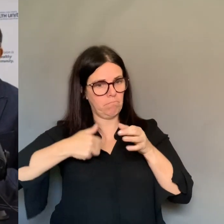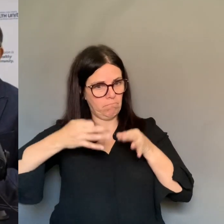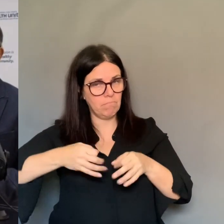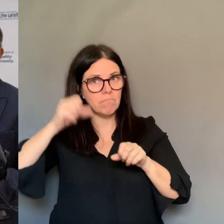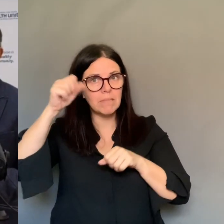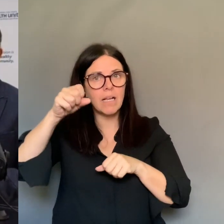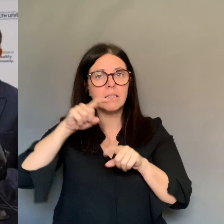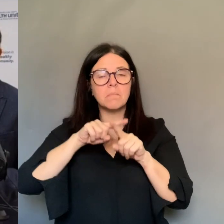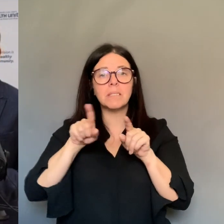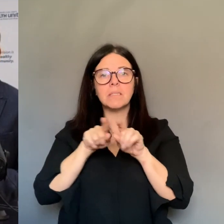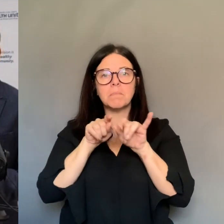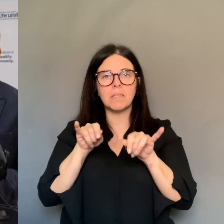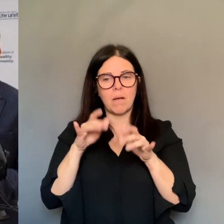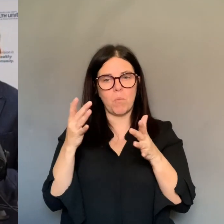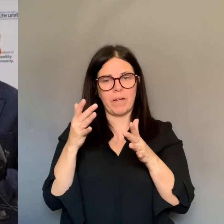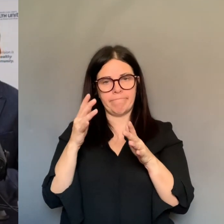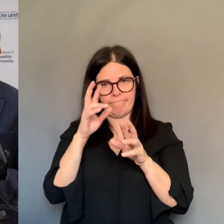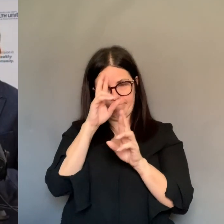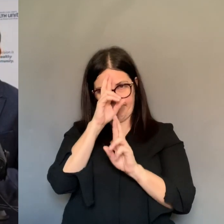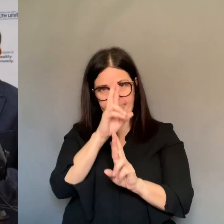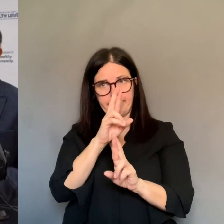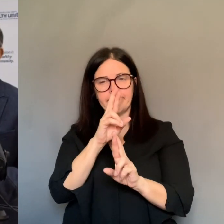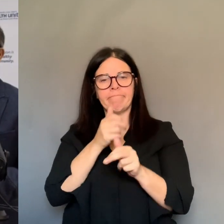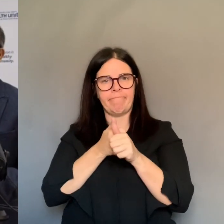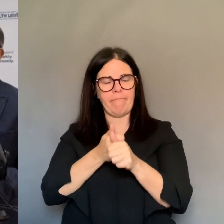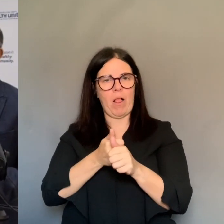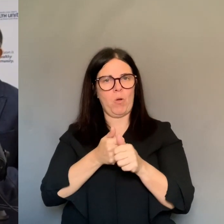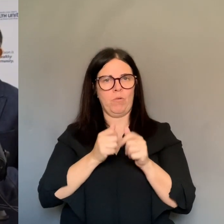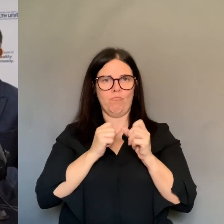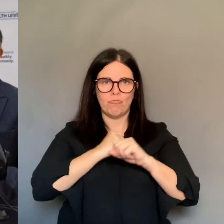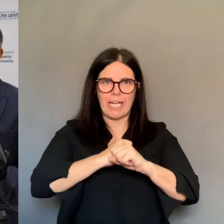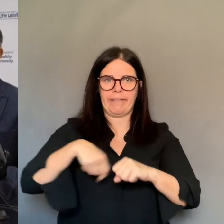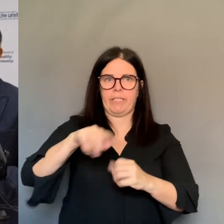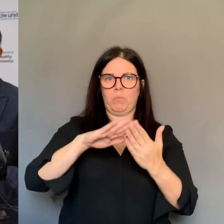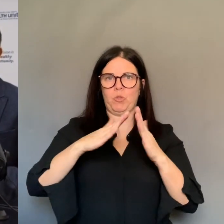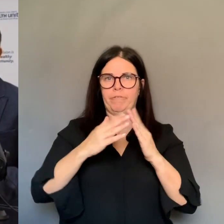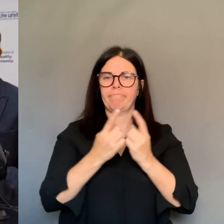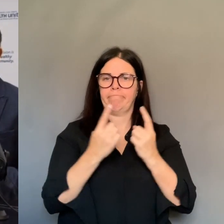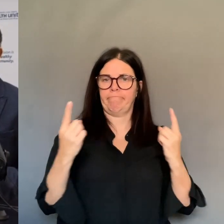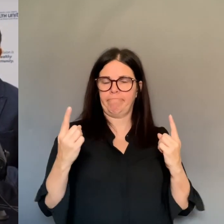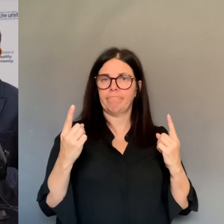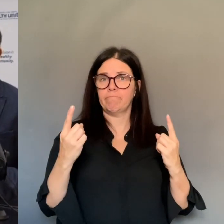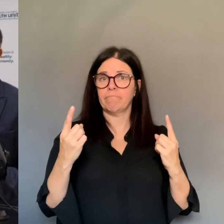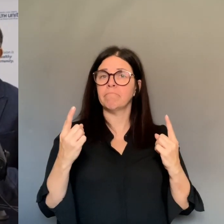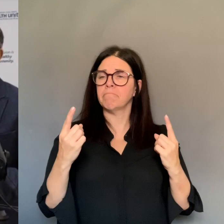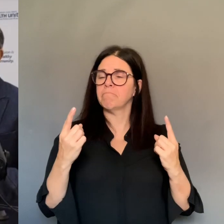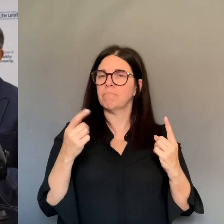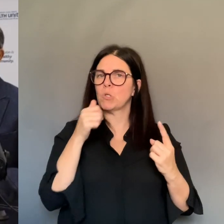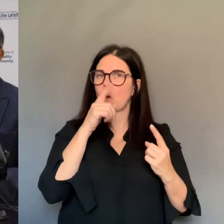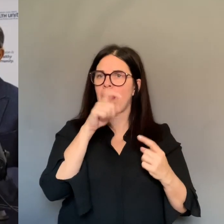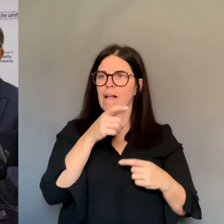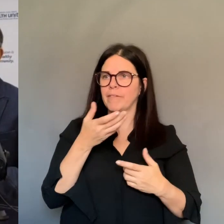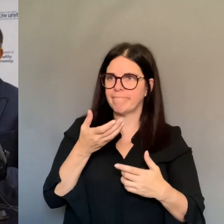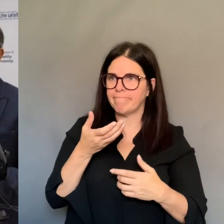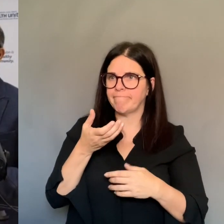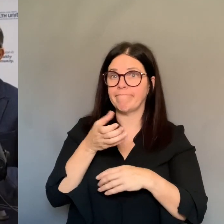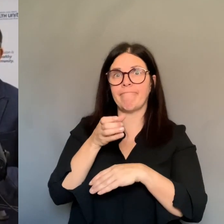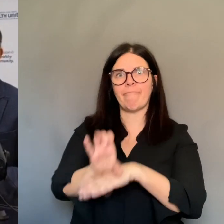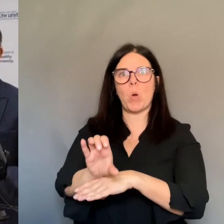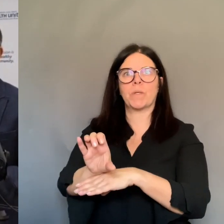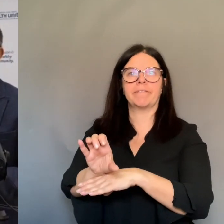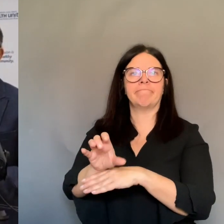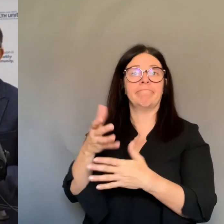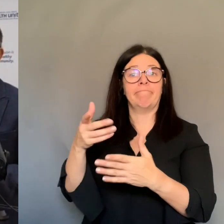and there are more people currently being tested. And even when the lab results are going to the lab, it's a centralized